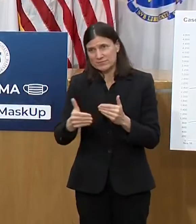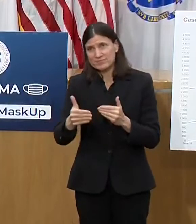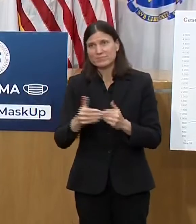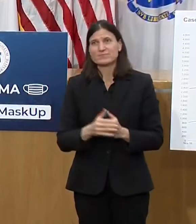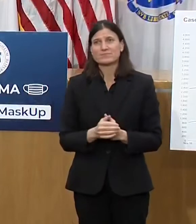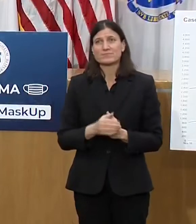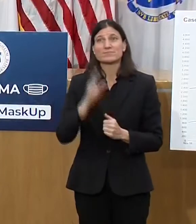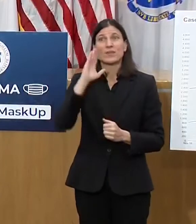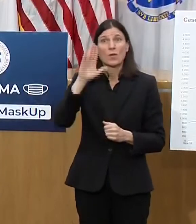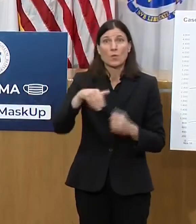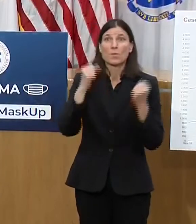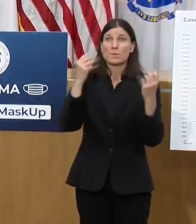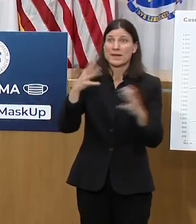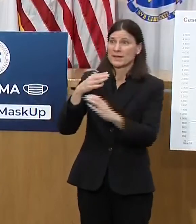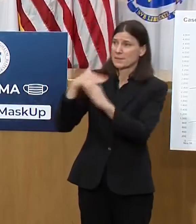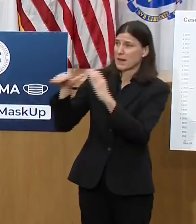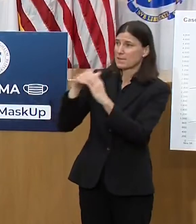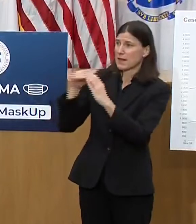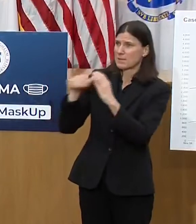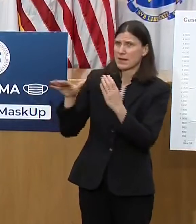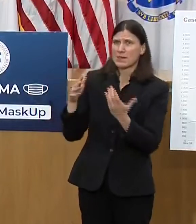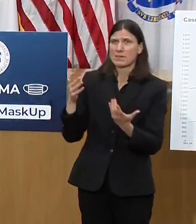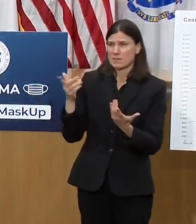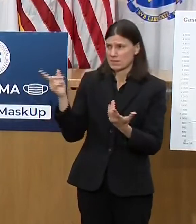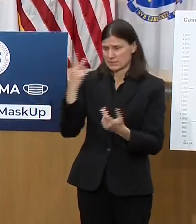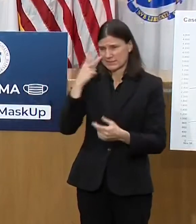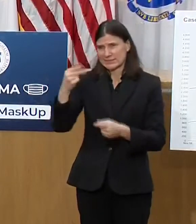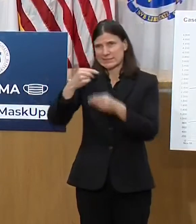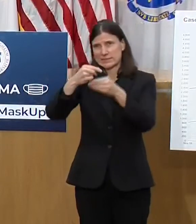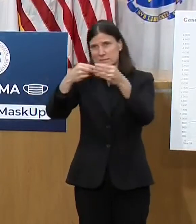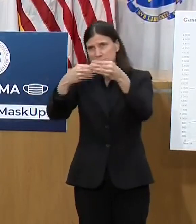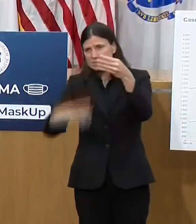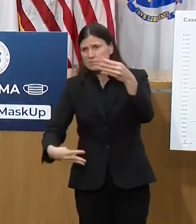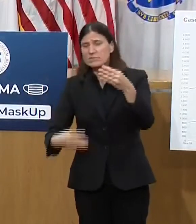Isolation, uncertainty, real sacrifice.